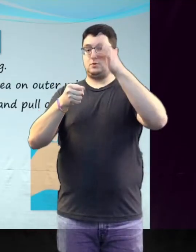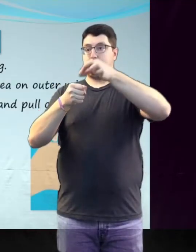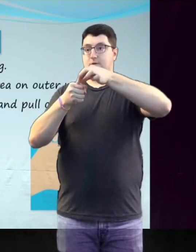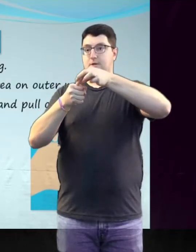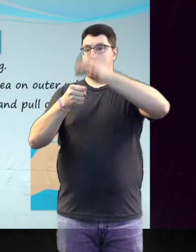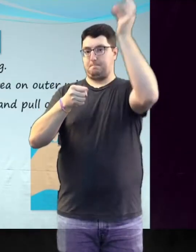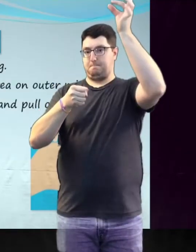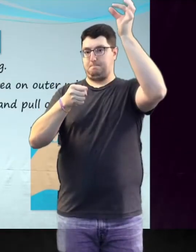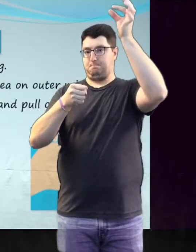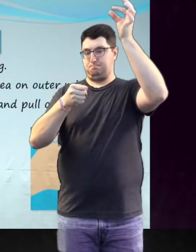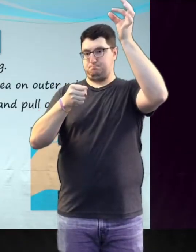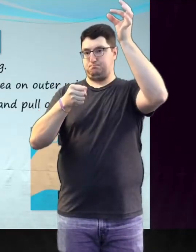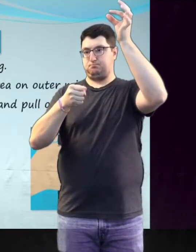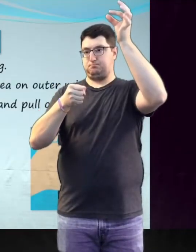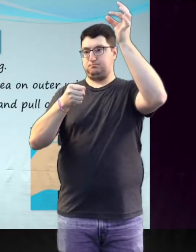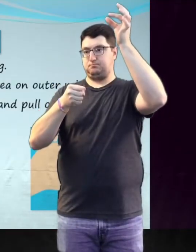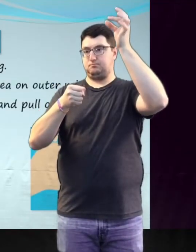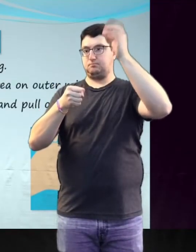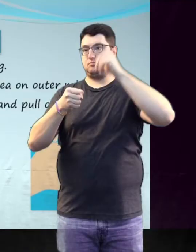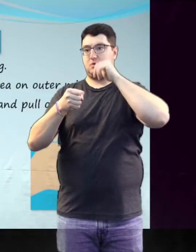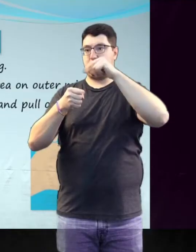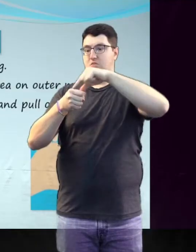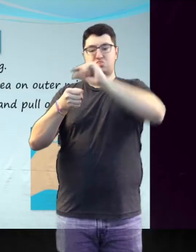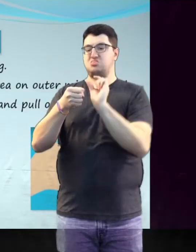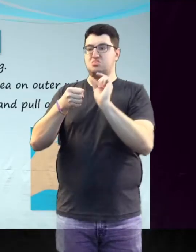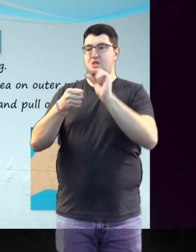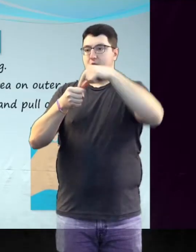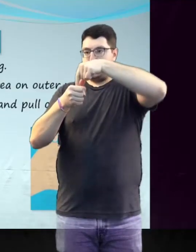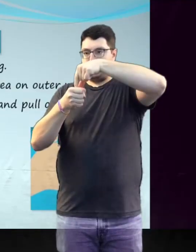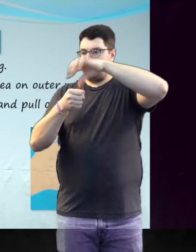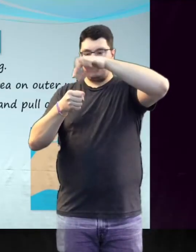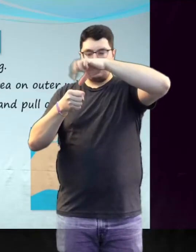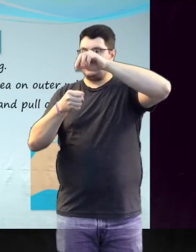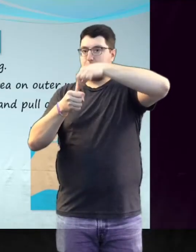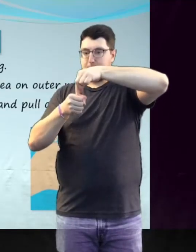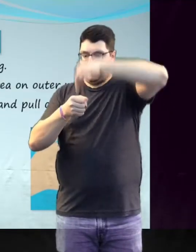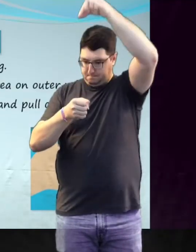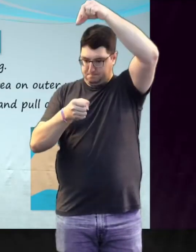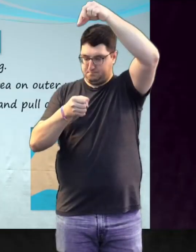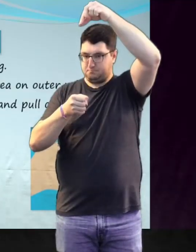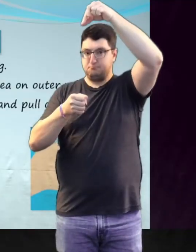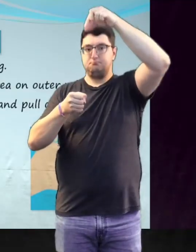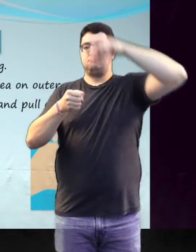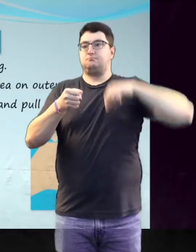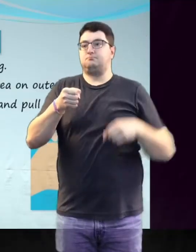Remove the safety cap by pulling it straight off. Do not bend or twist it off.